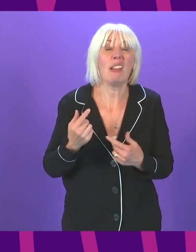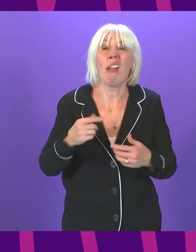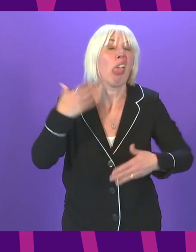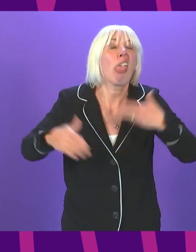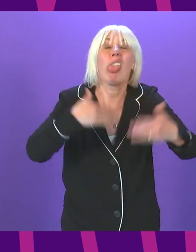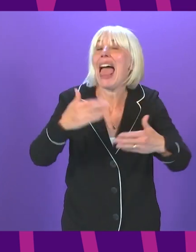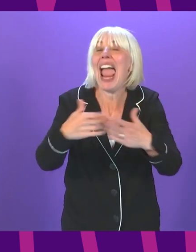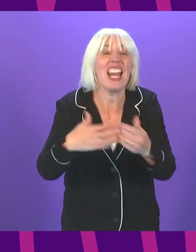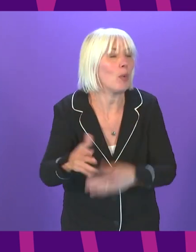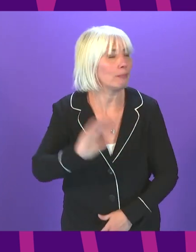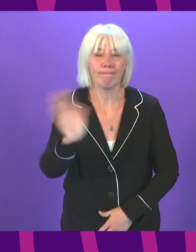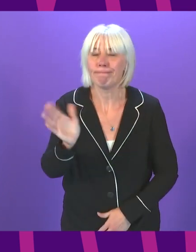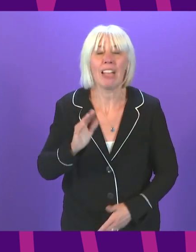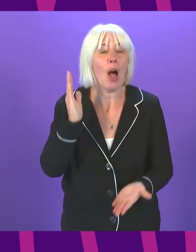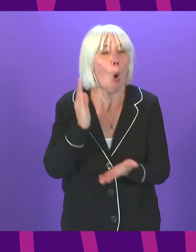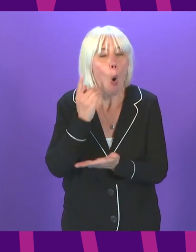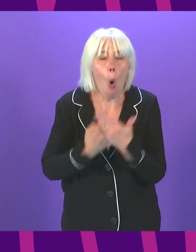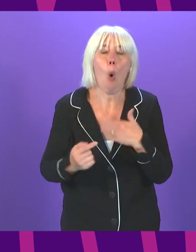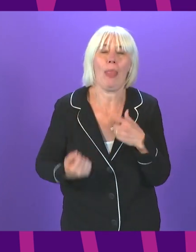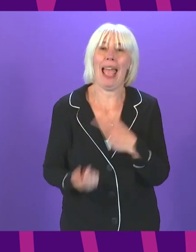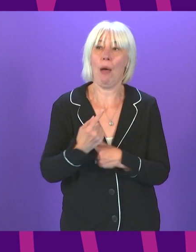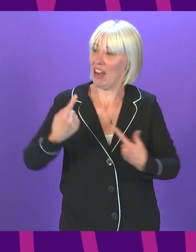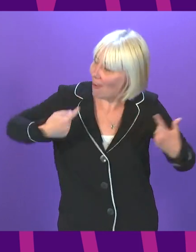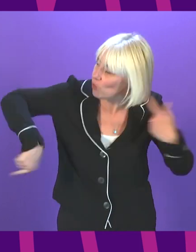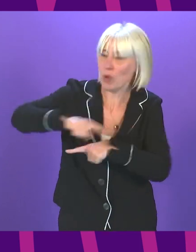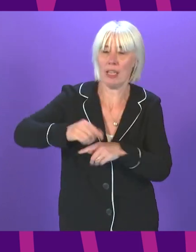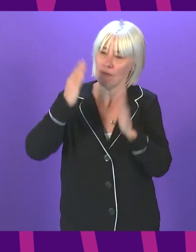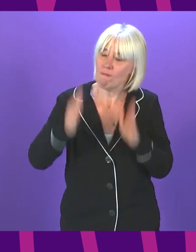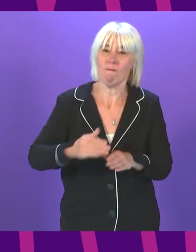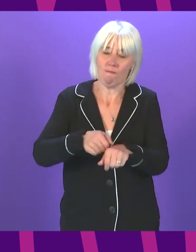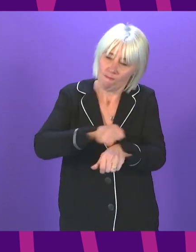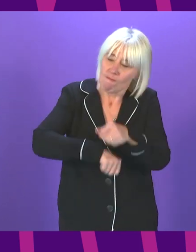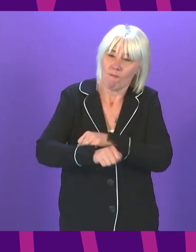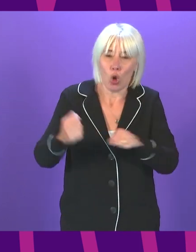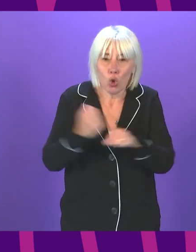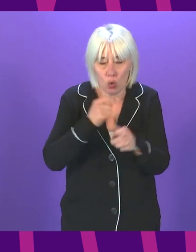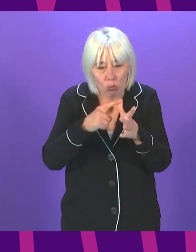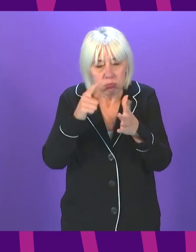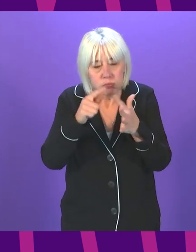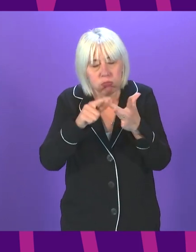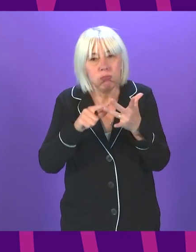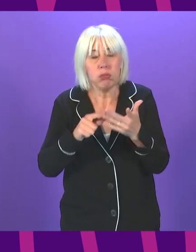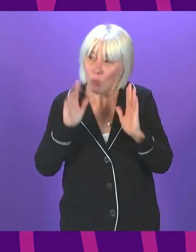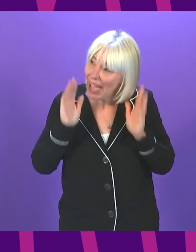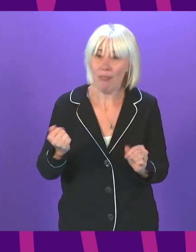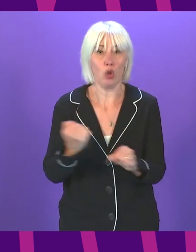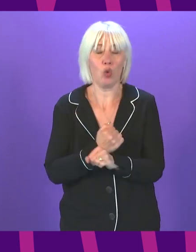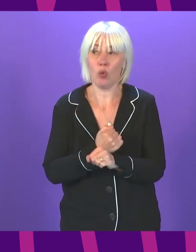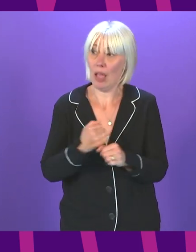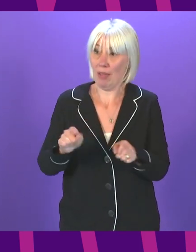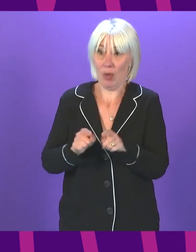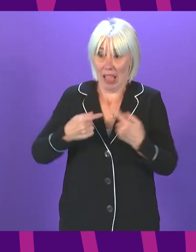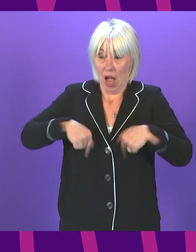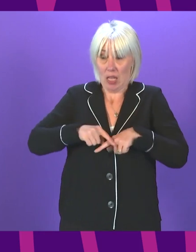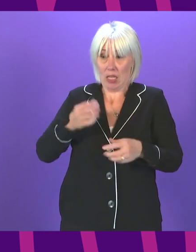we do the things that stem transmission. The government's in the lead in terms of responsibility for doing all the things we have to do and in persuading the